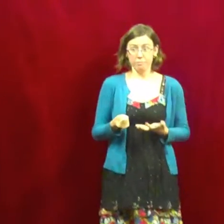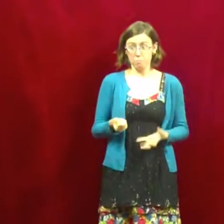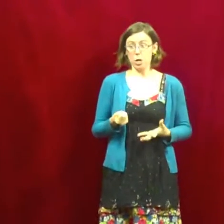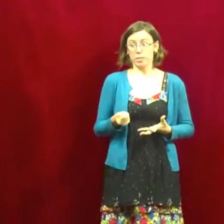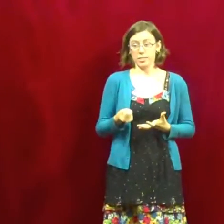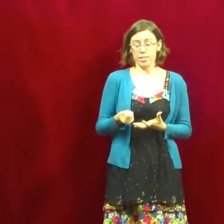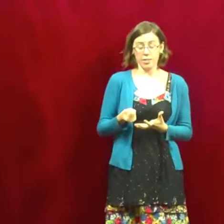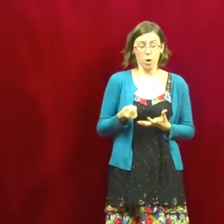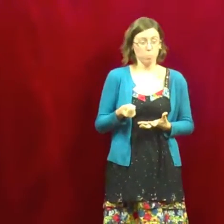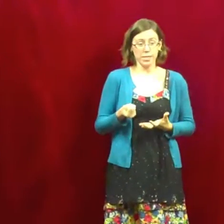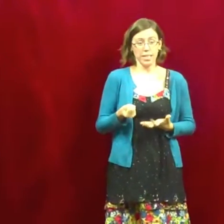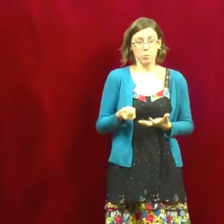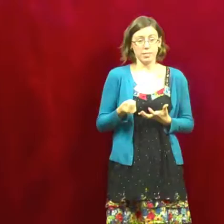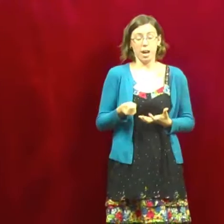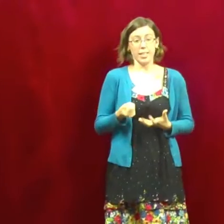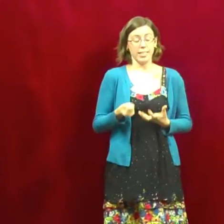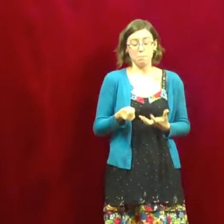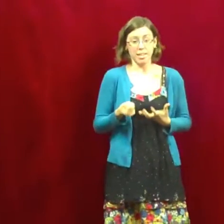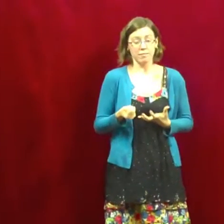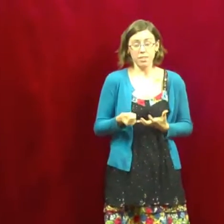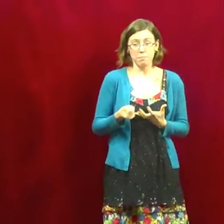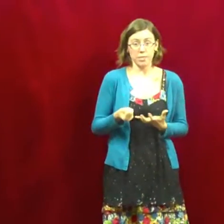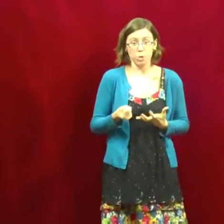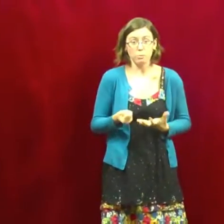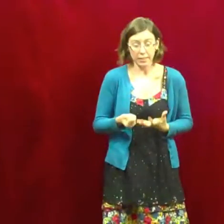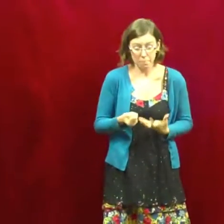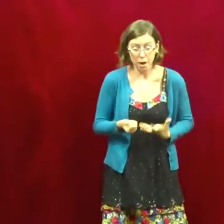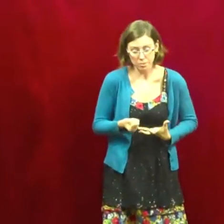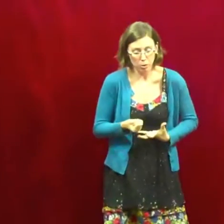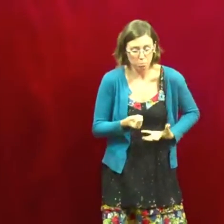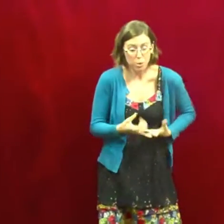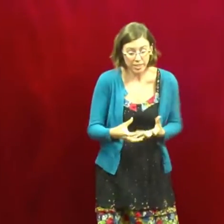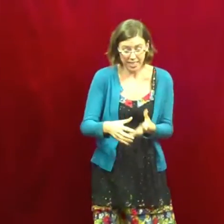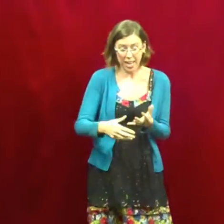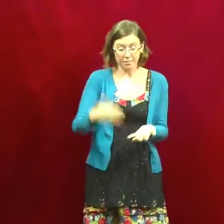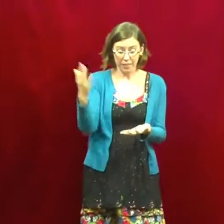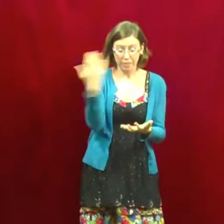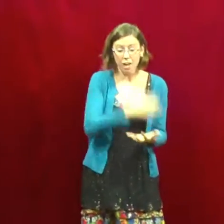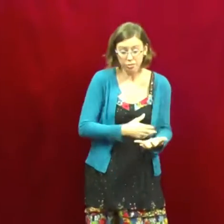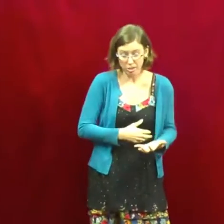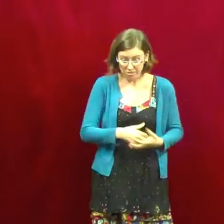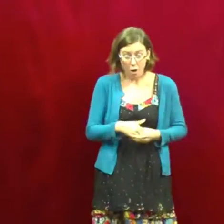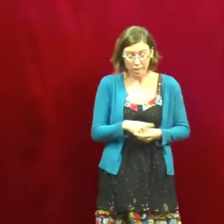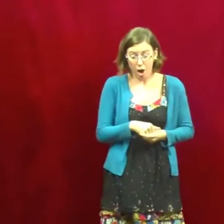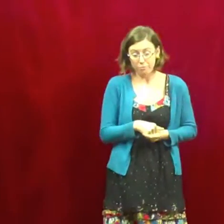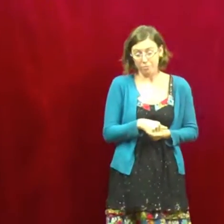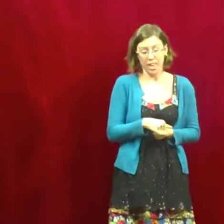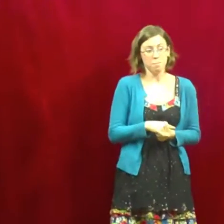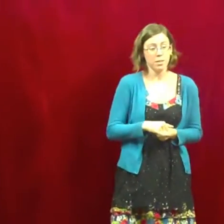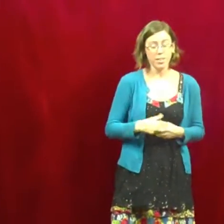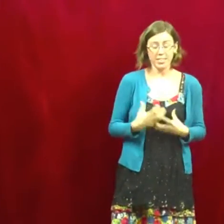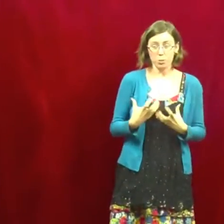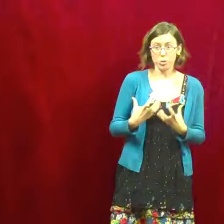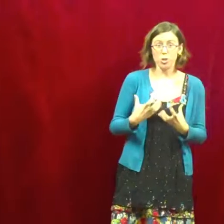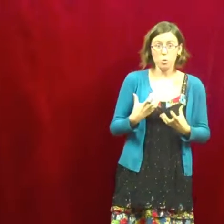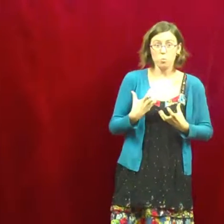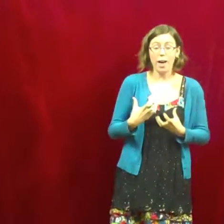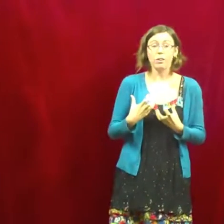books in the hopes that he would sign as many of them as humanly possible. Books that had, like, covers falling off of them. They were so well